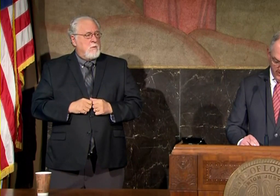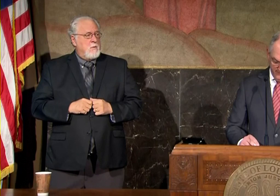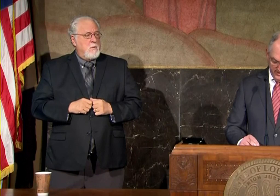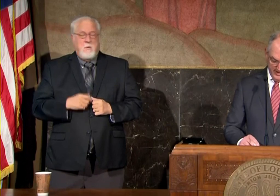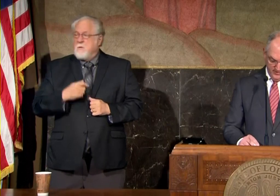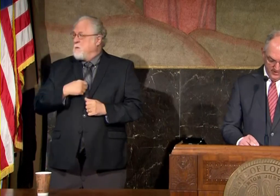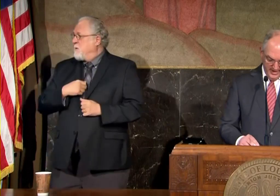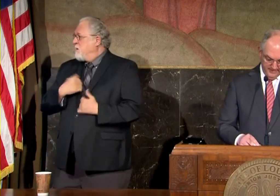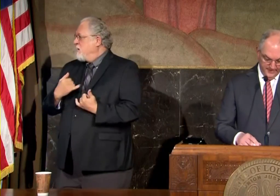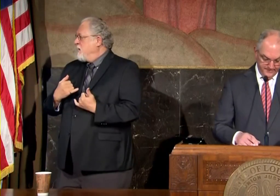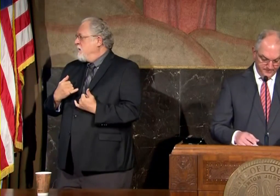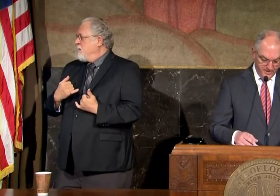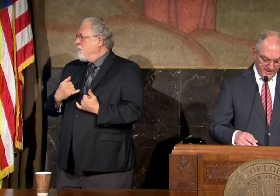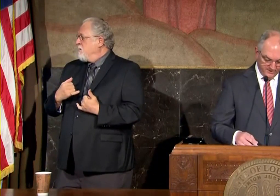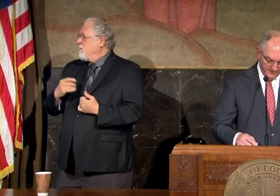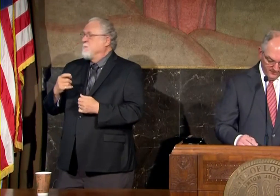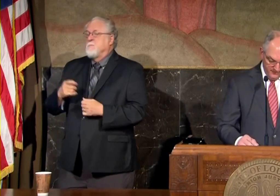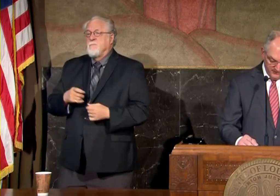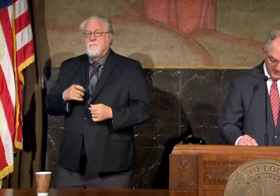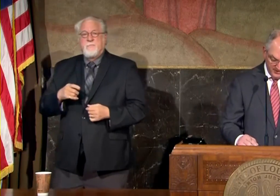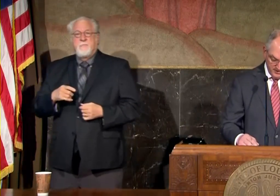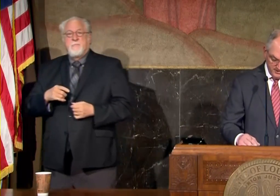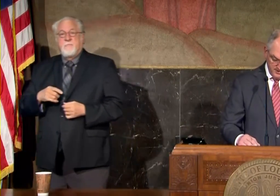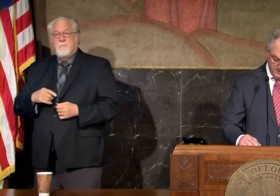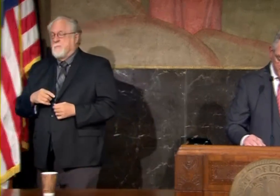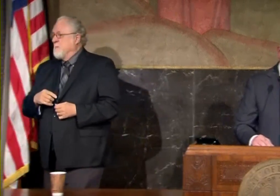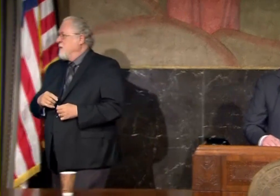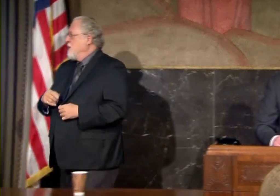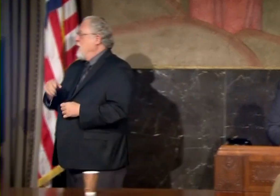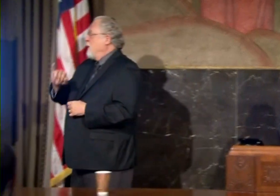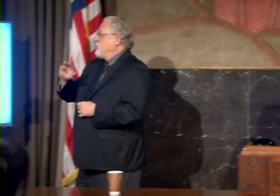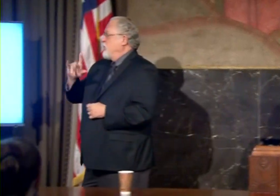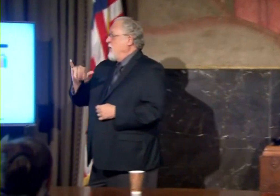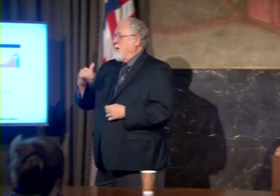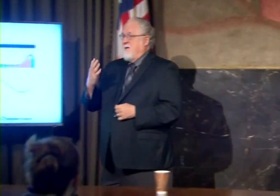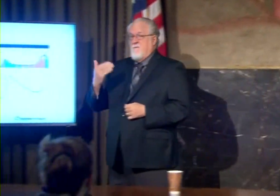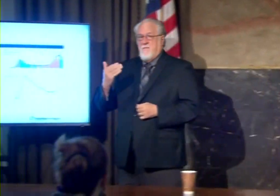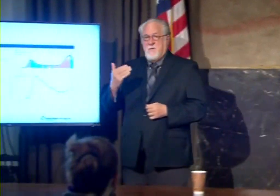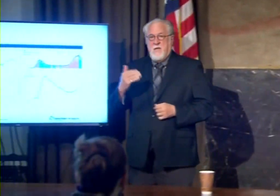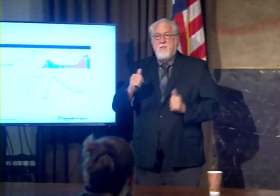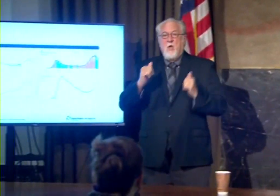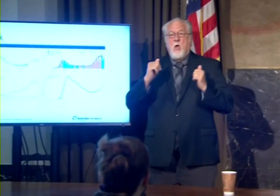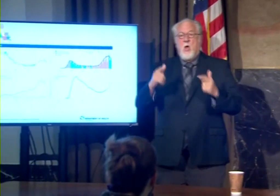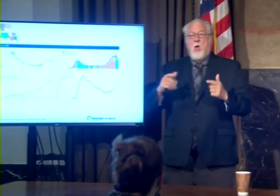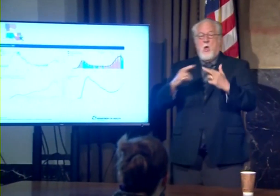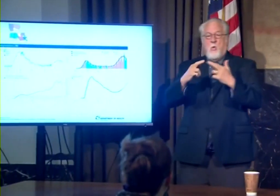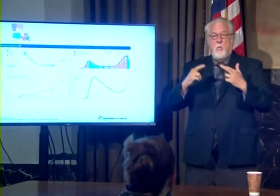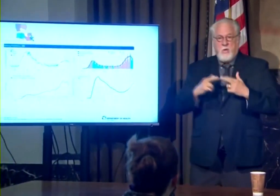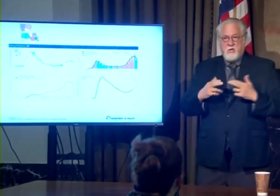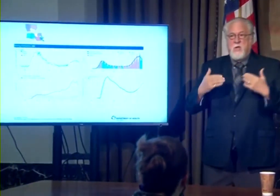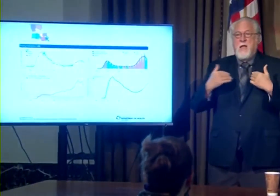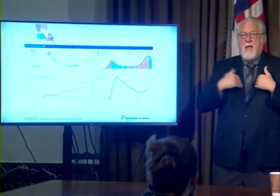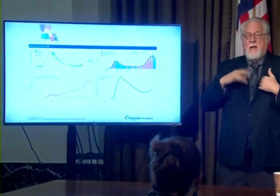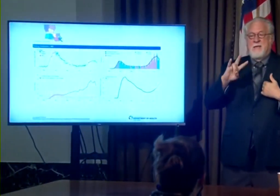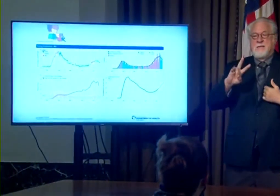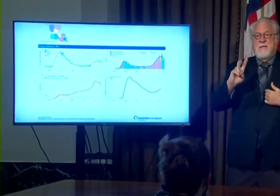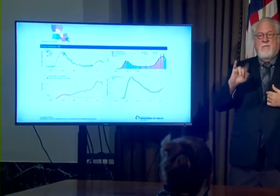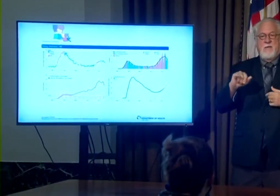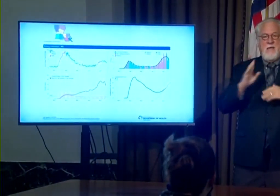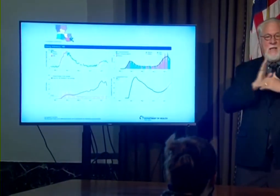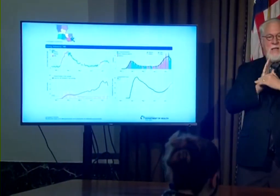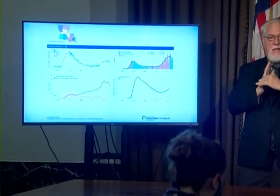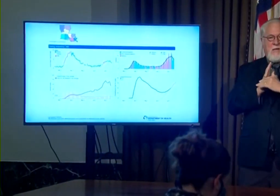a different graphic now or not but as of the 15th of July all regions of our state had a seven-day average